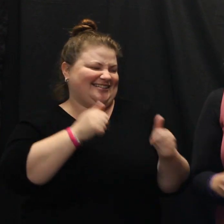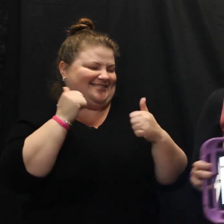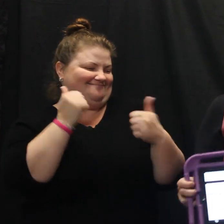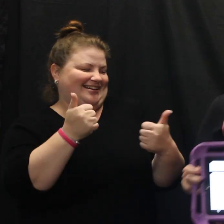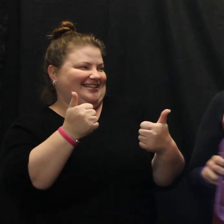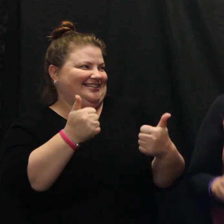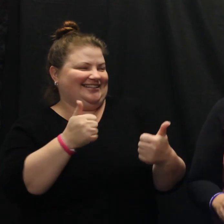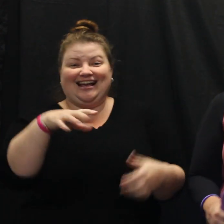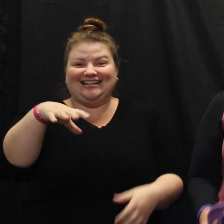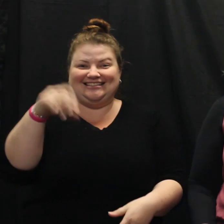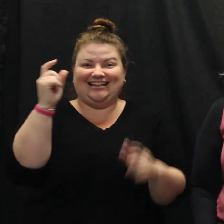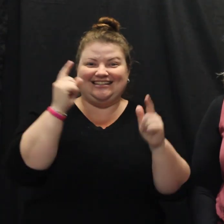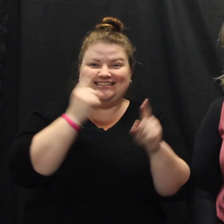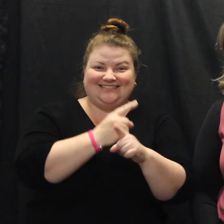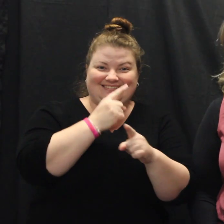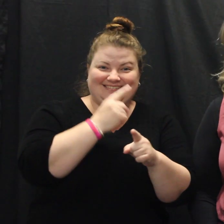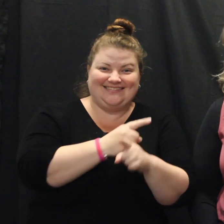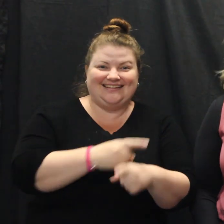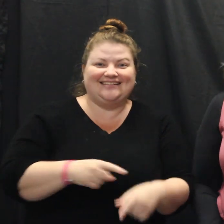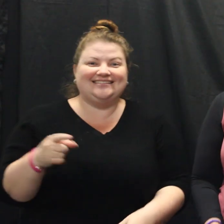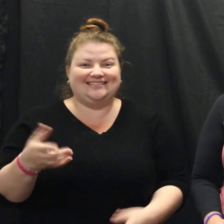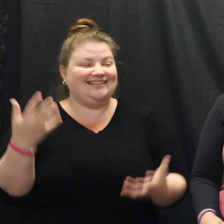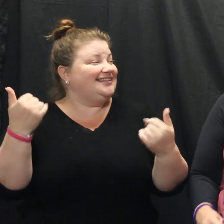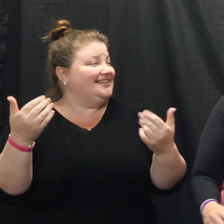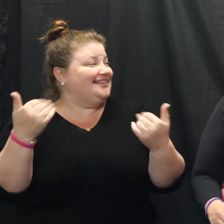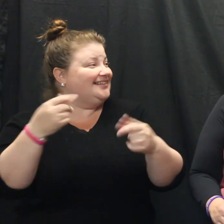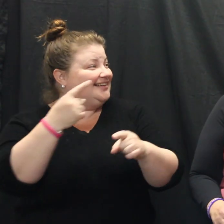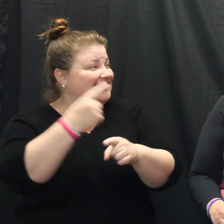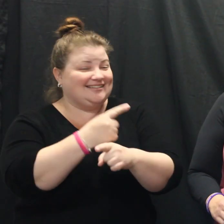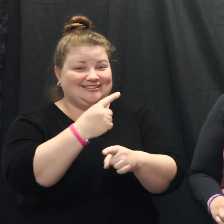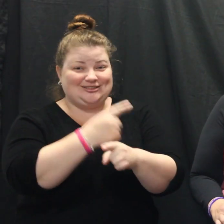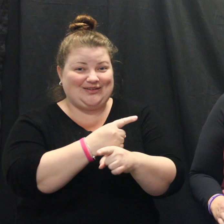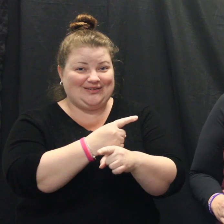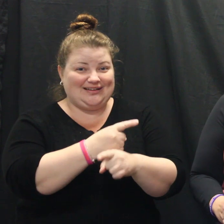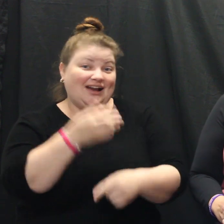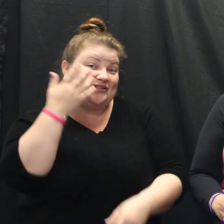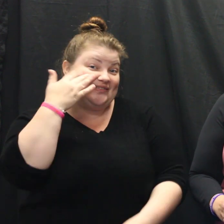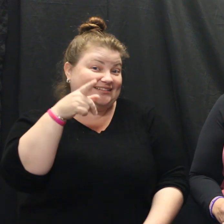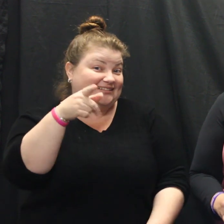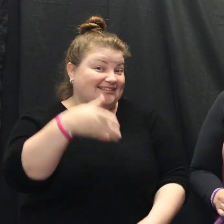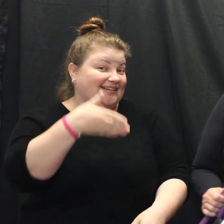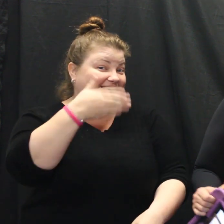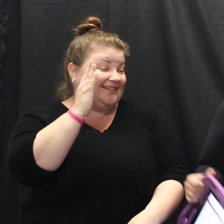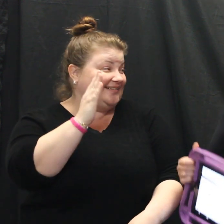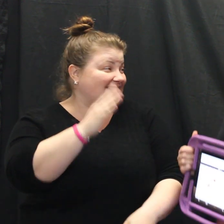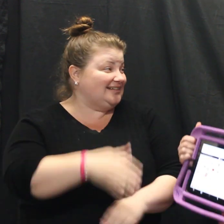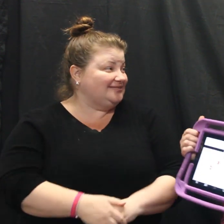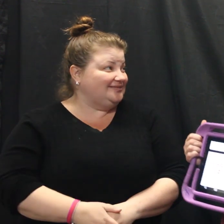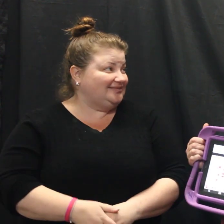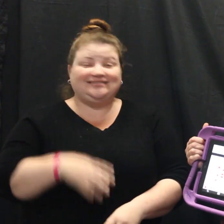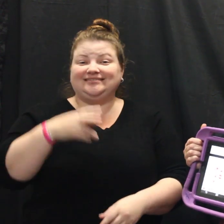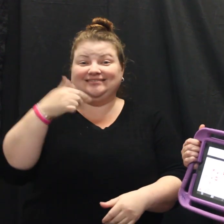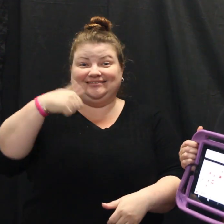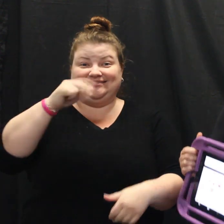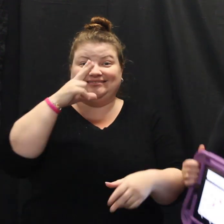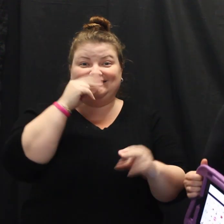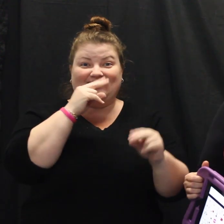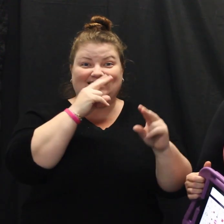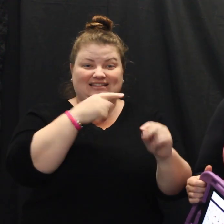your talker, take your talker, take your talker when you go. Use my voices, I have choices,